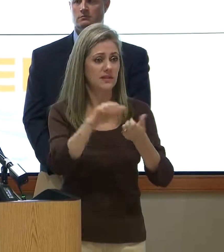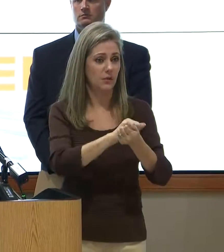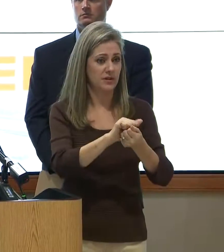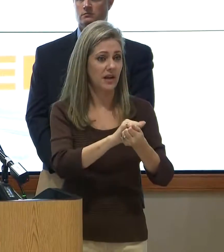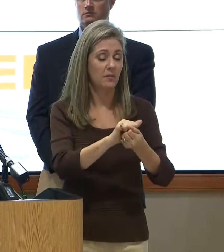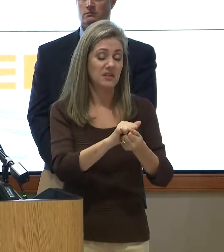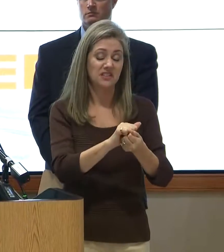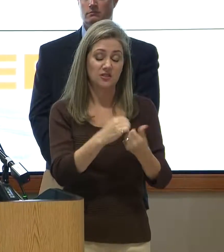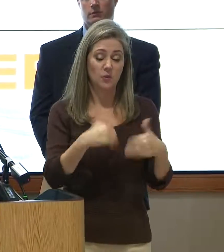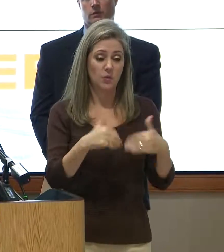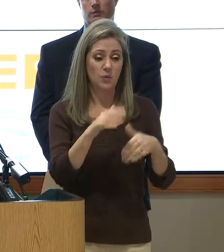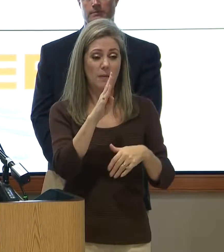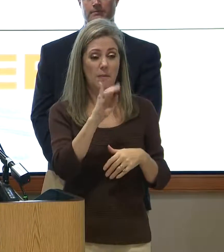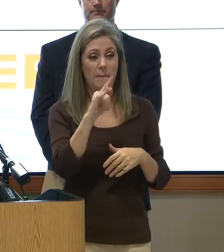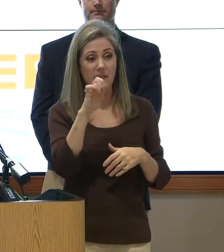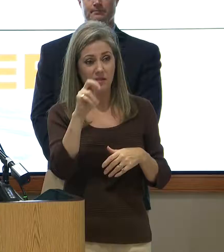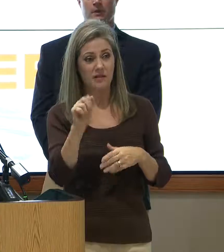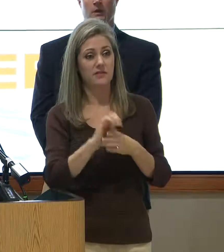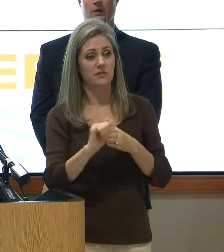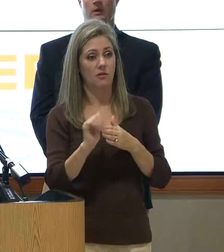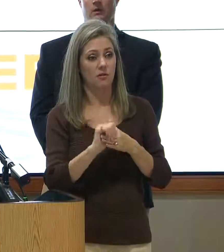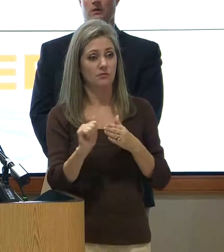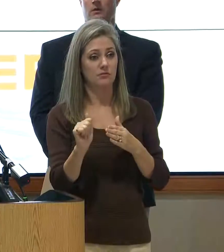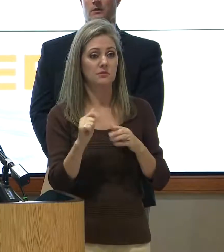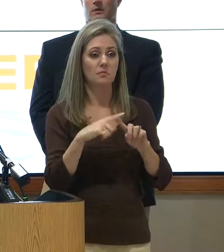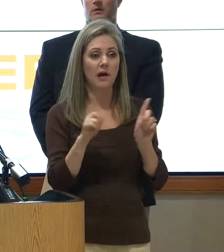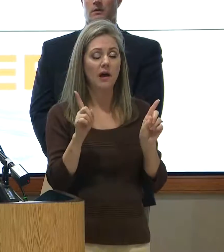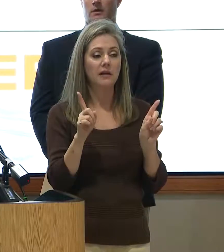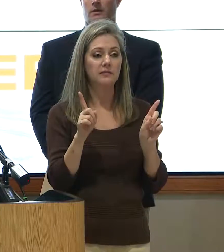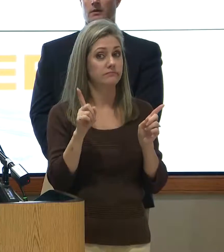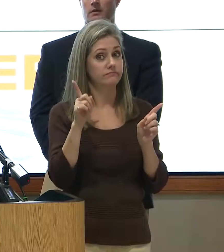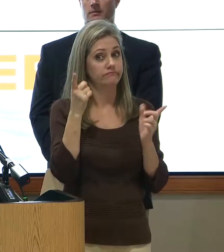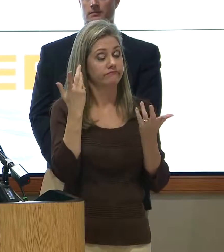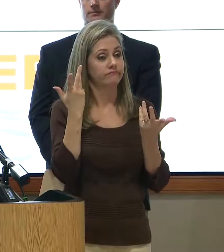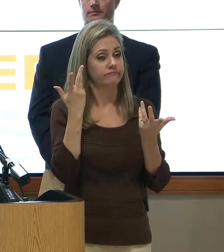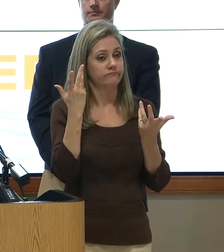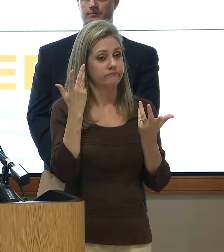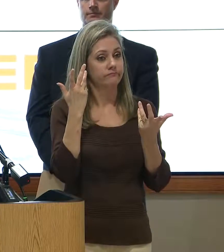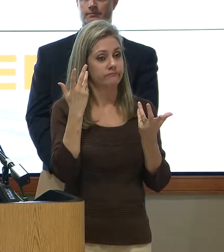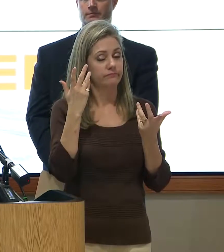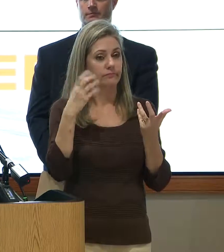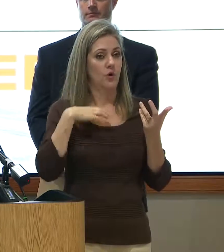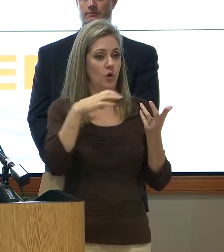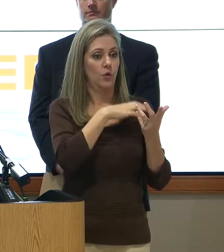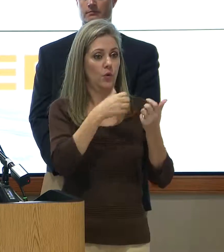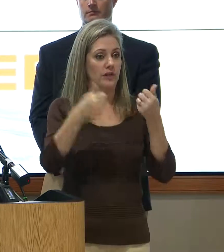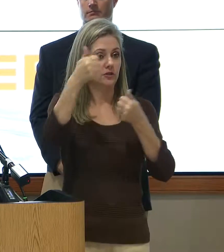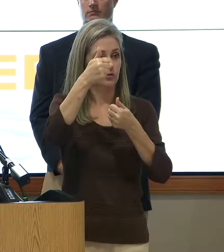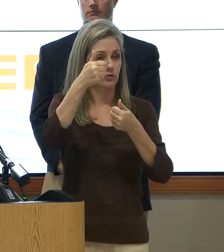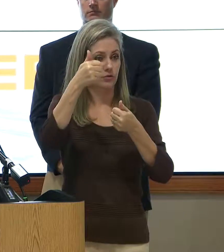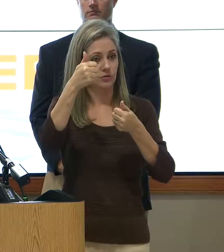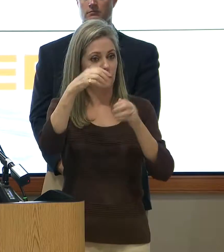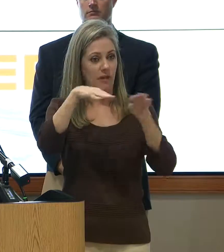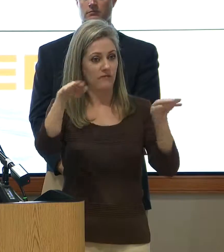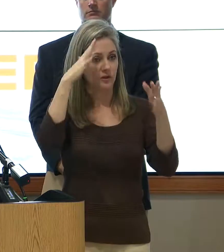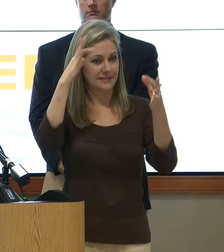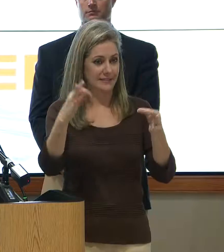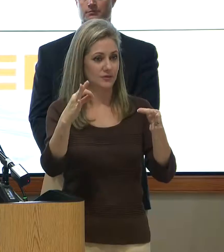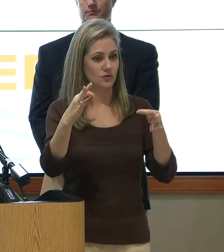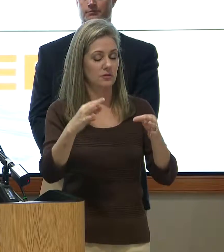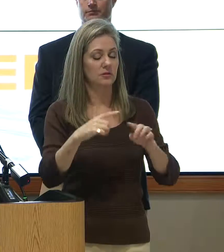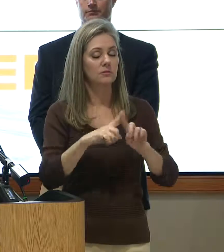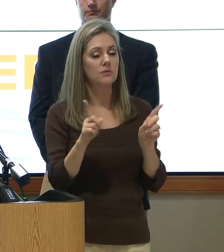think we're talking billions. But that's going to be a decision made at the congressional level. But I will say